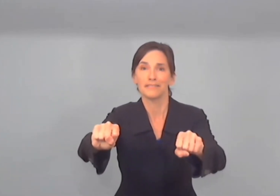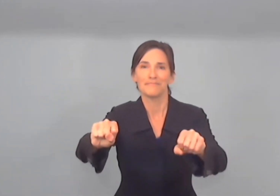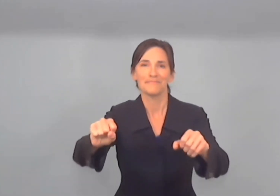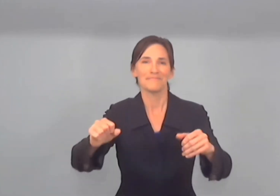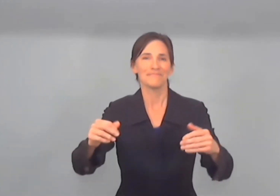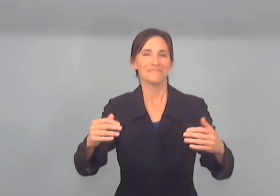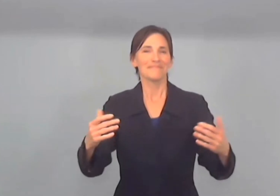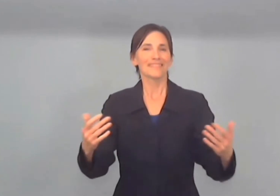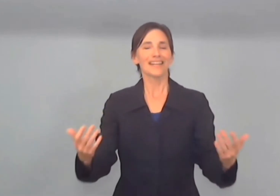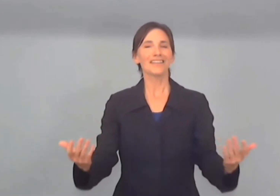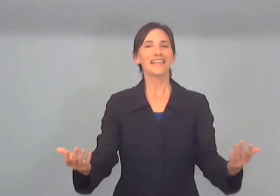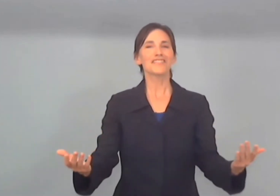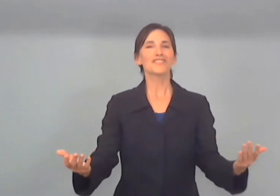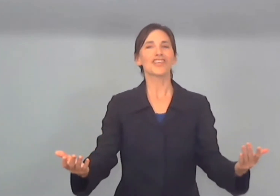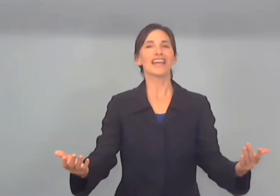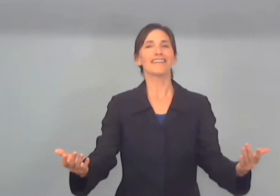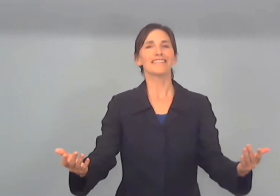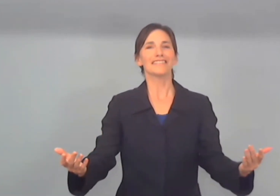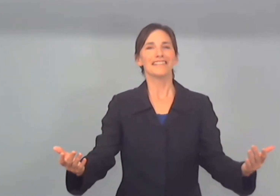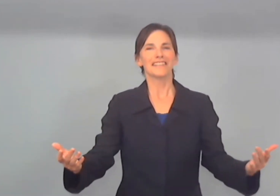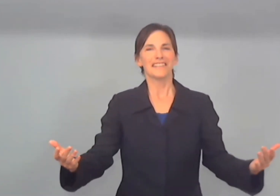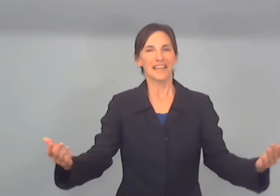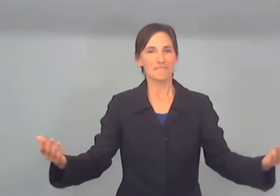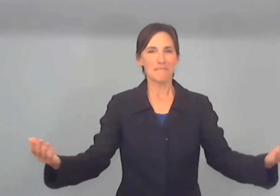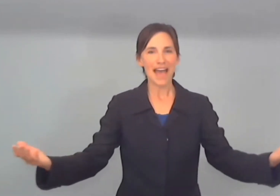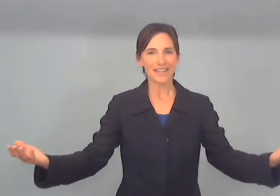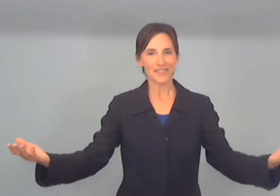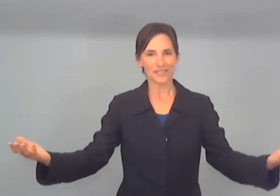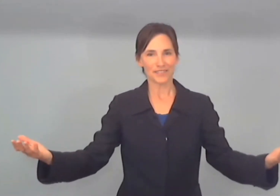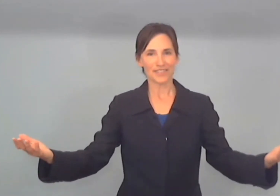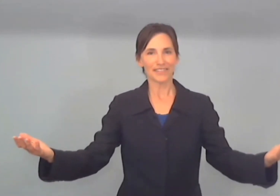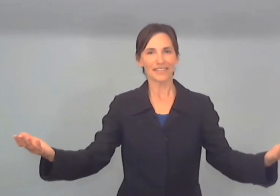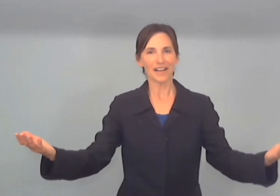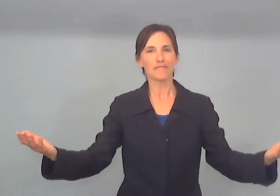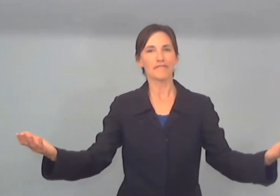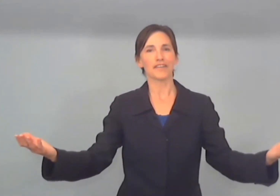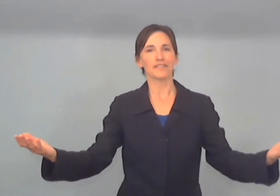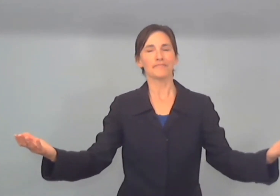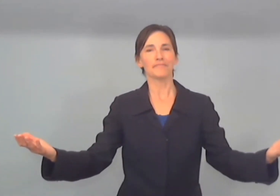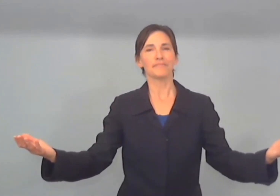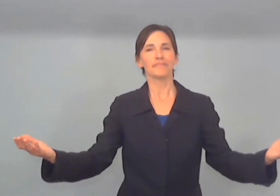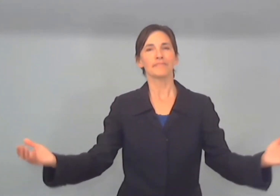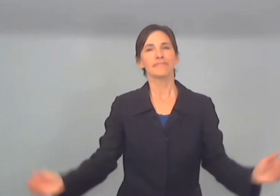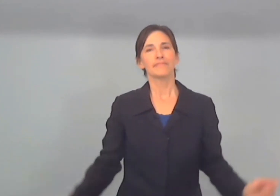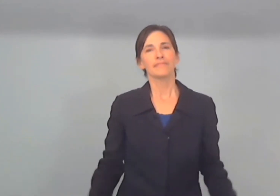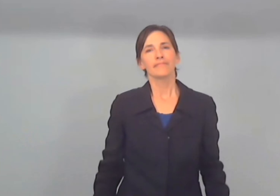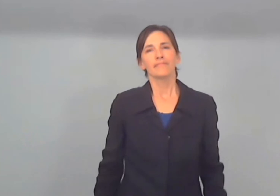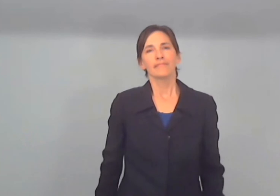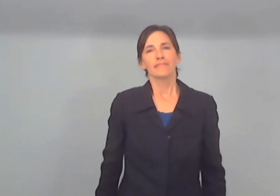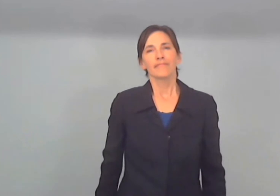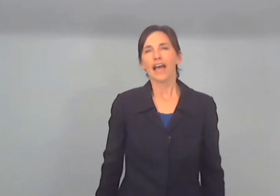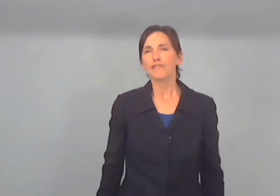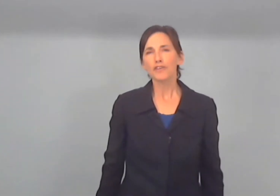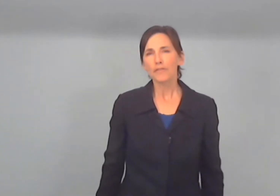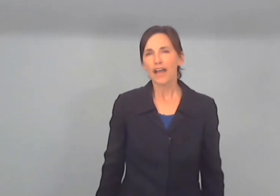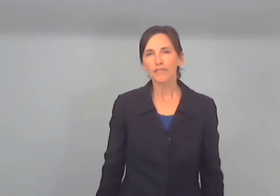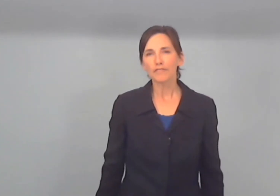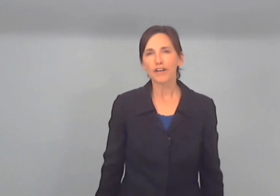contest chair and masters of fear have you ever felt